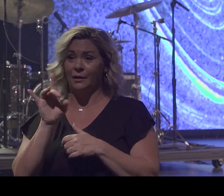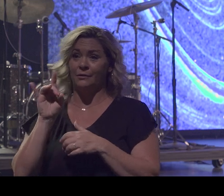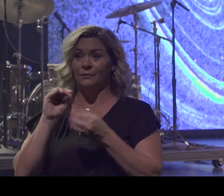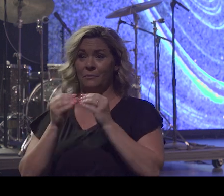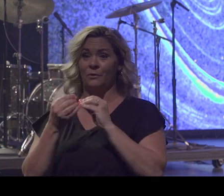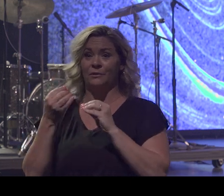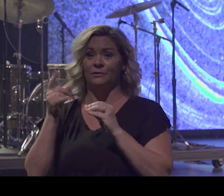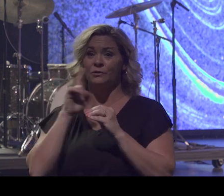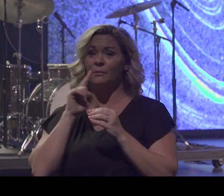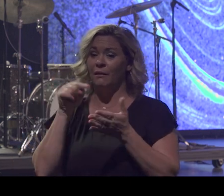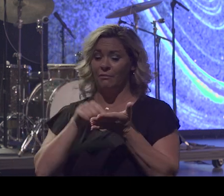This book.